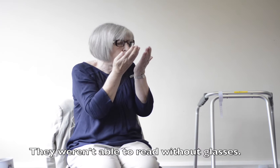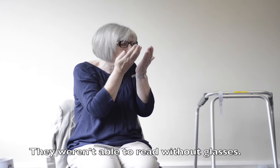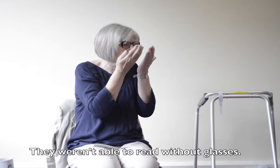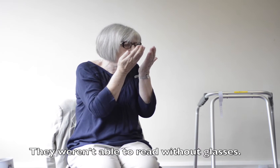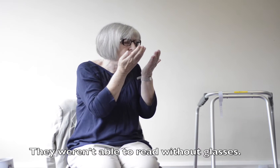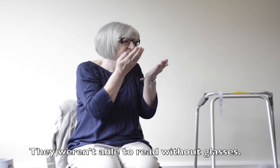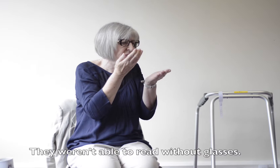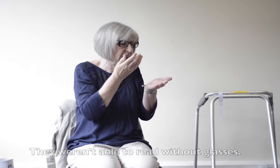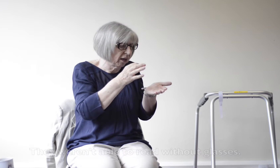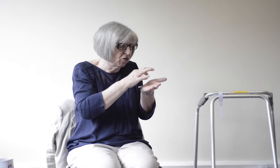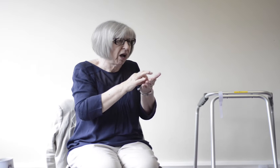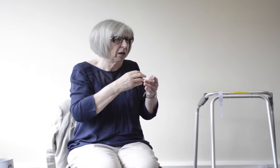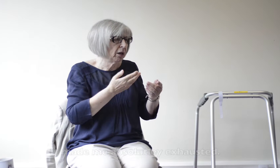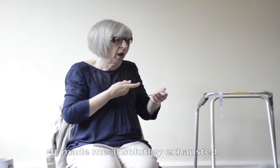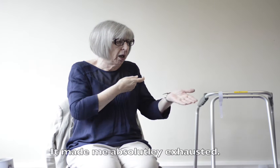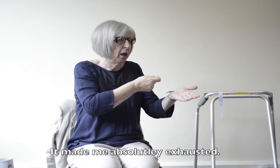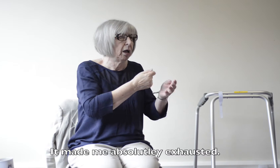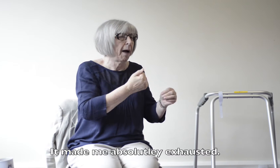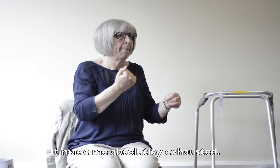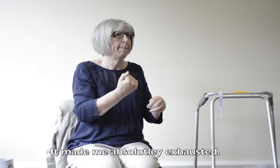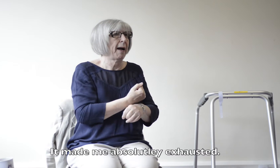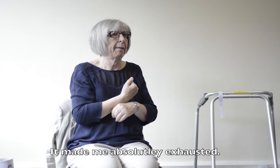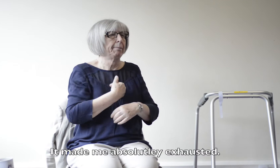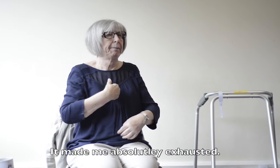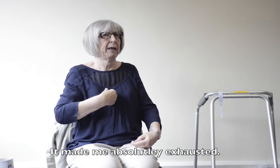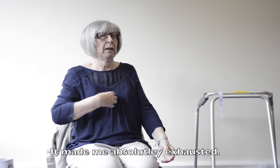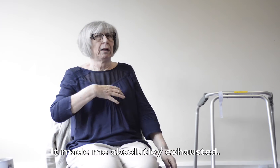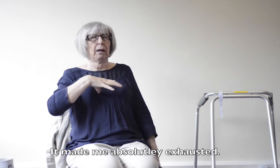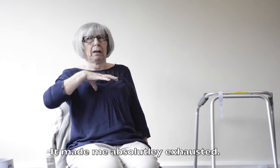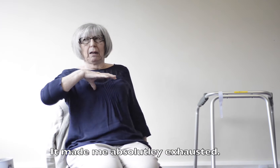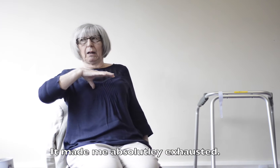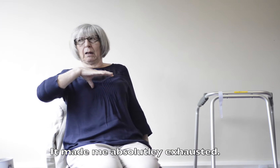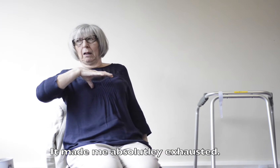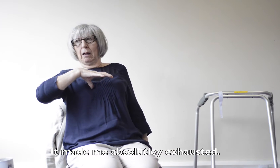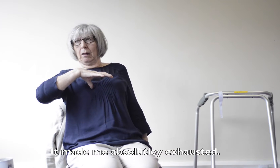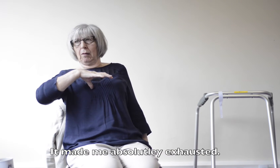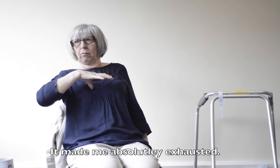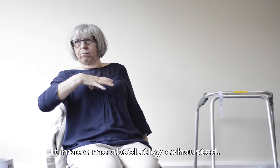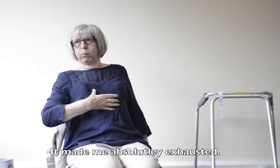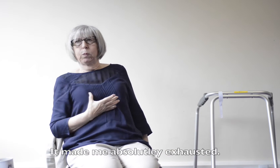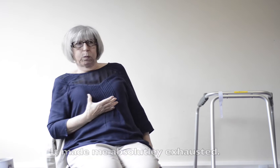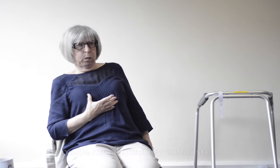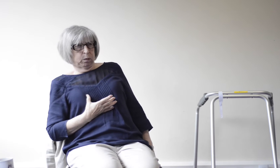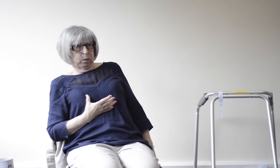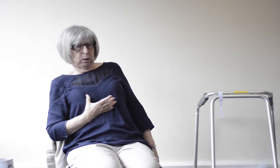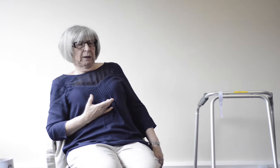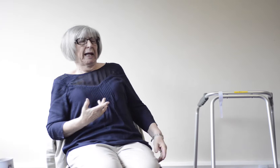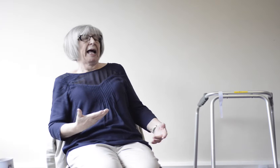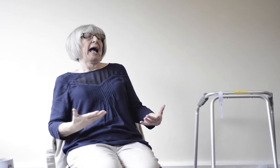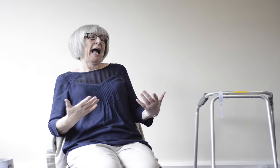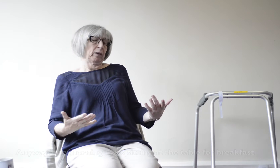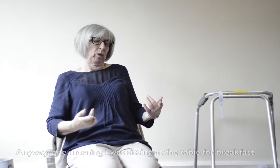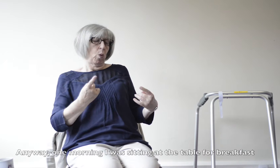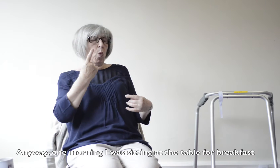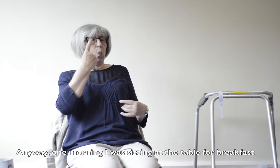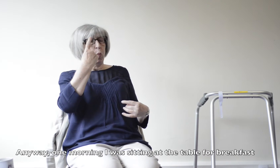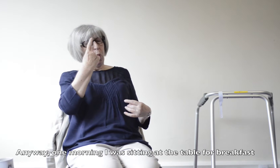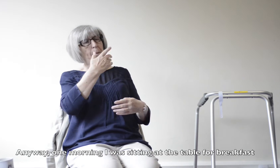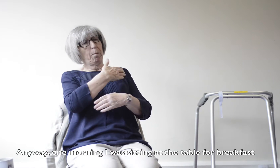glasses there to support them. And it just made me absolutely exhausted. I'm trying to communicate with them. I remember